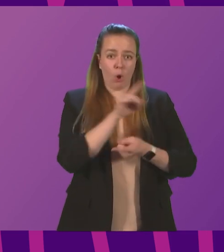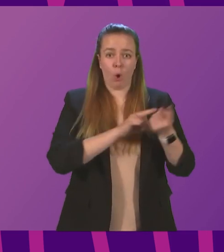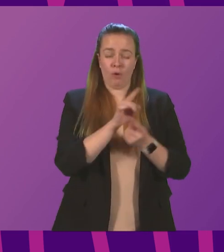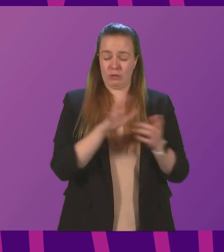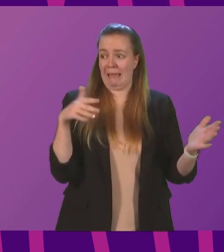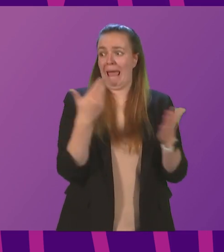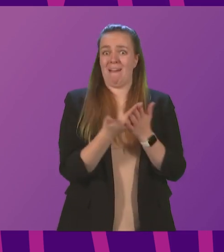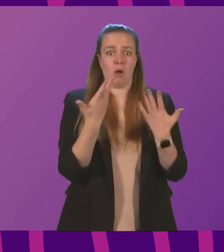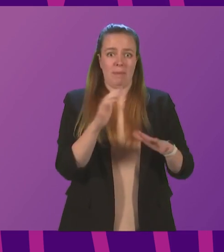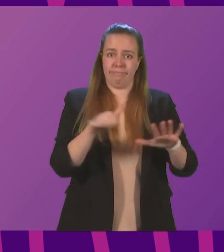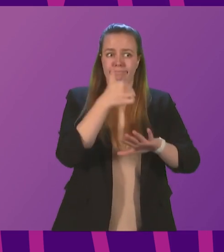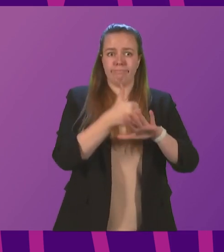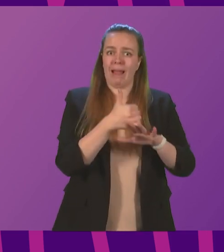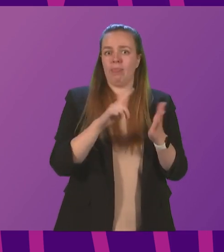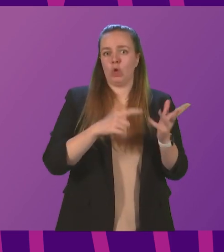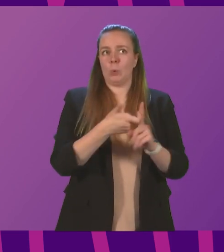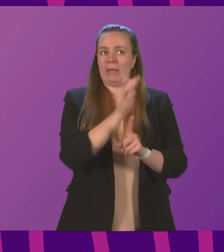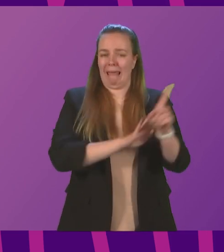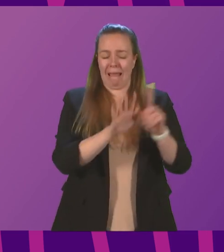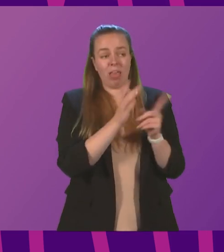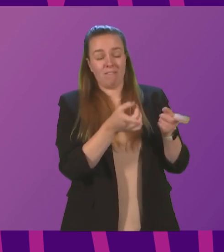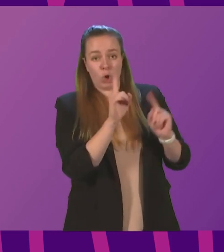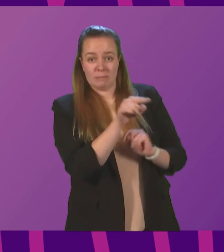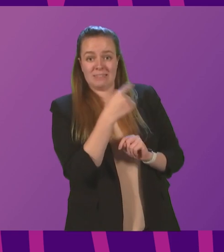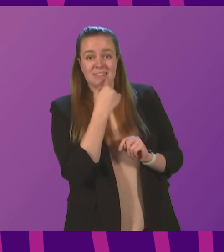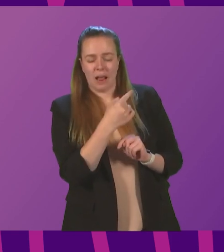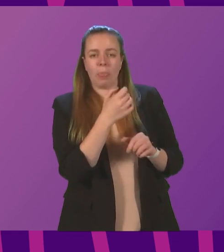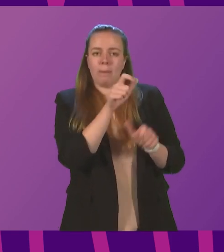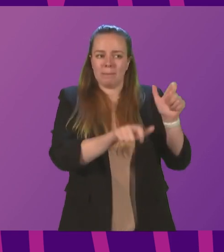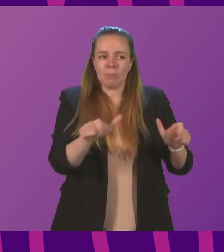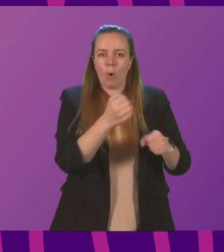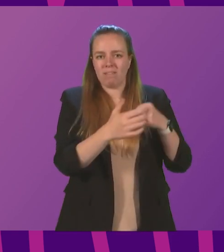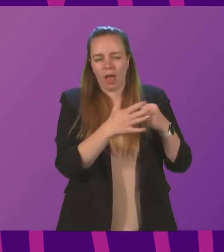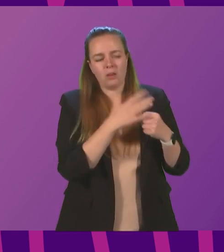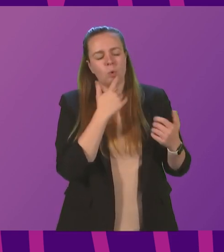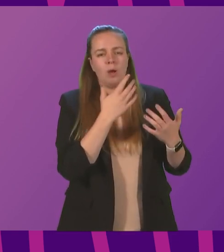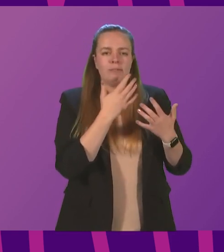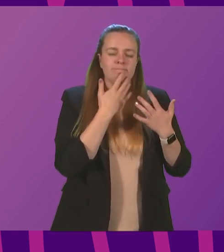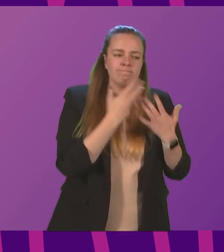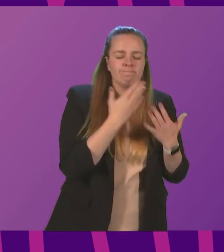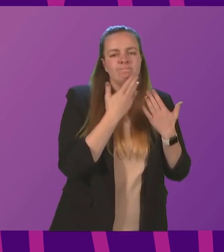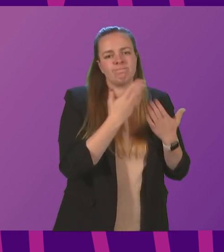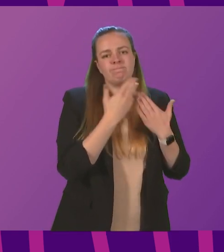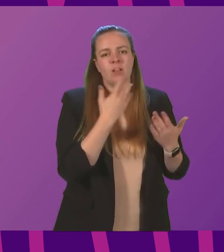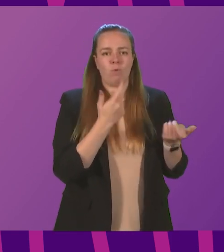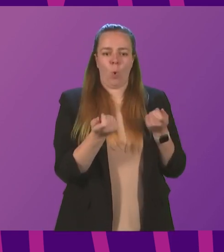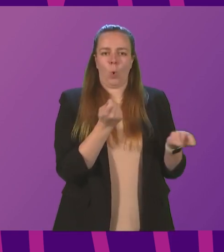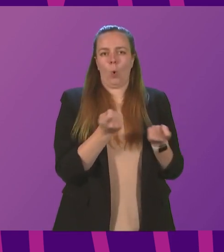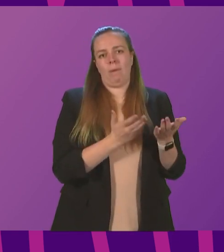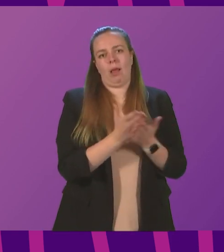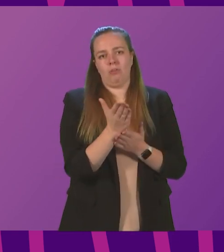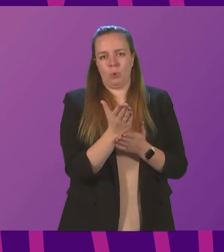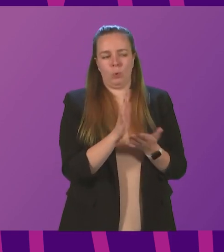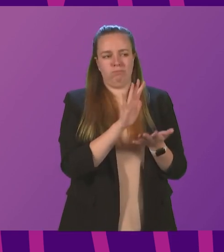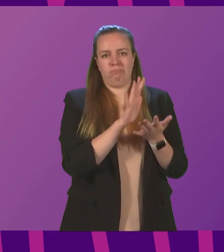in the United Kingdom. And as the First Minister said, the people of Glasgow deserve our thanks for coping with the destruction. And I